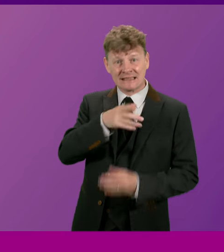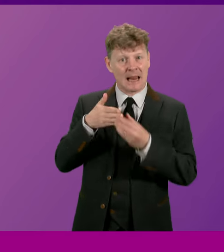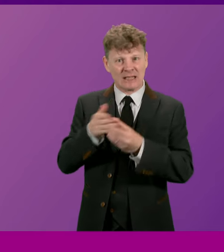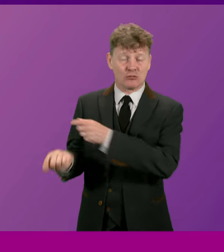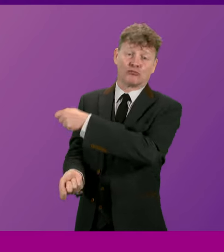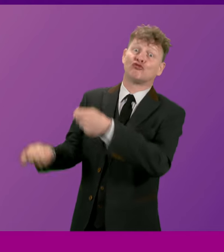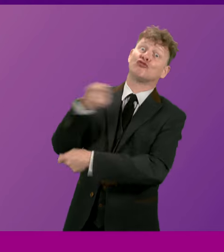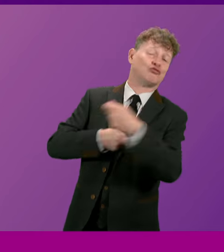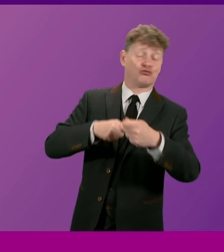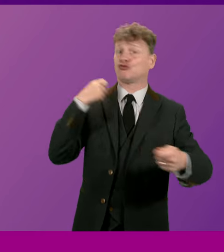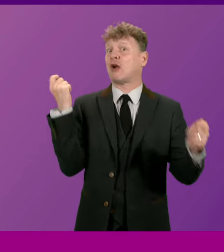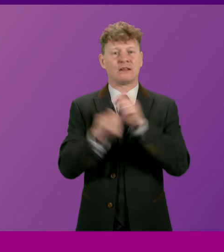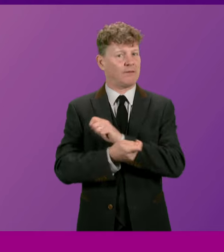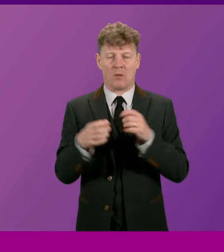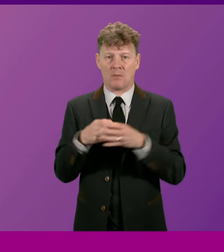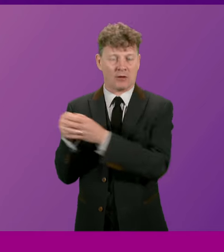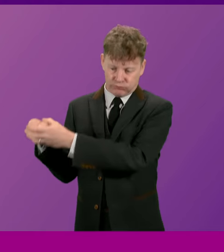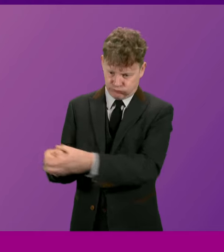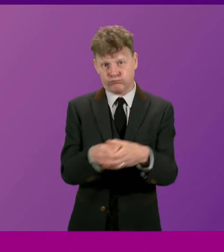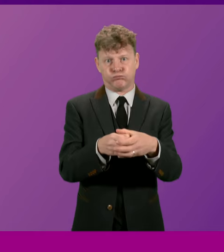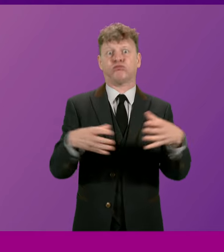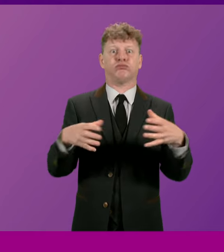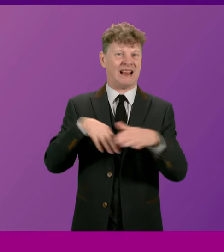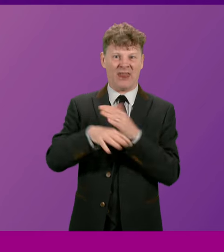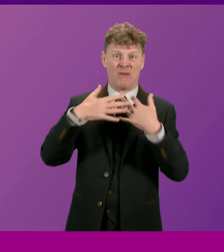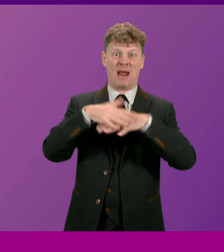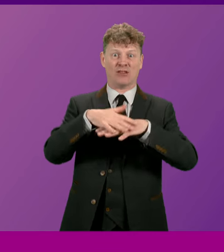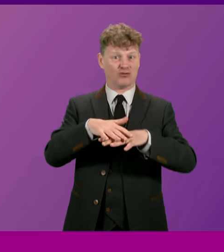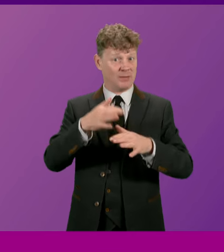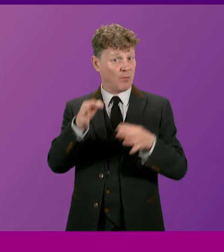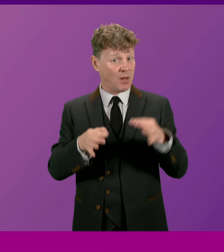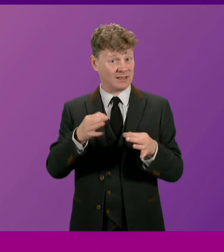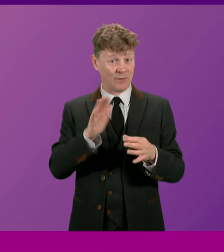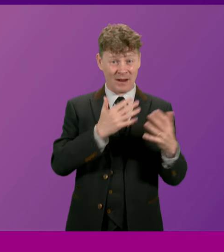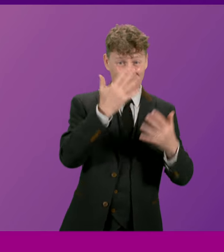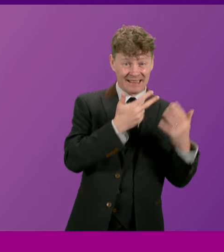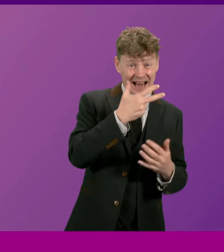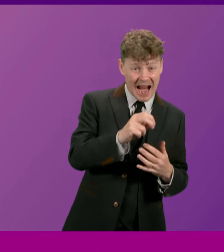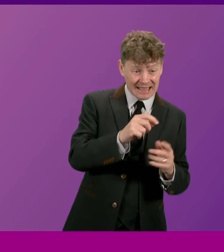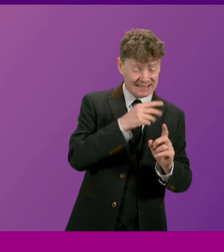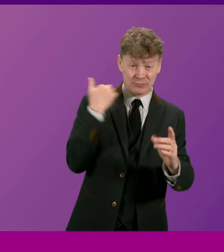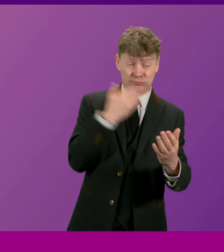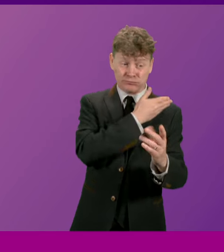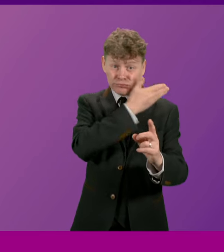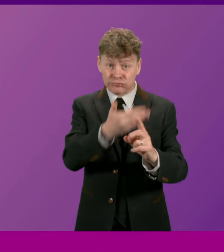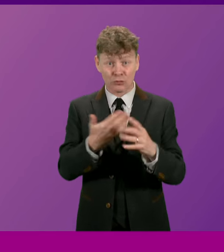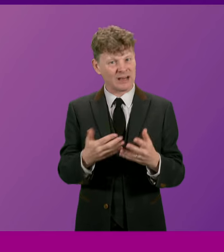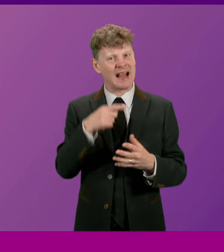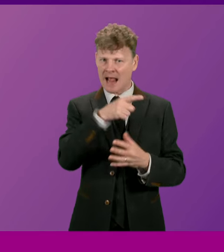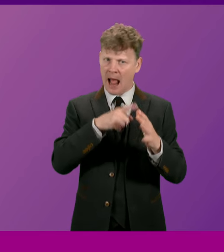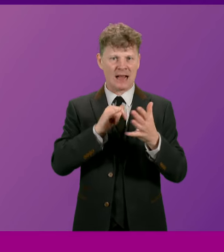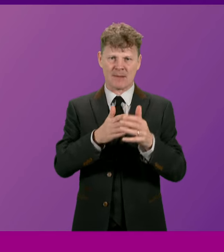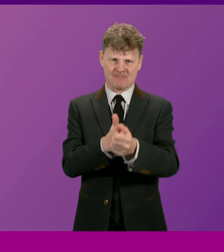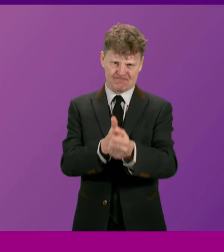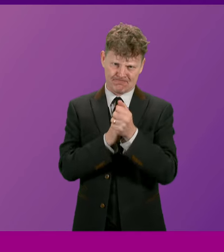party and brought it into the mainstream of our politics. From the 1980s to the present day, Alex Salmond was a mainstay of